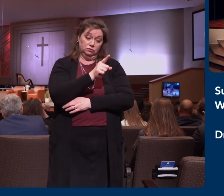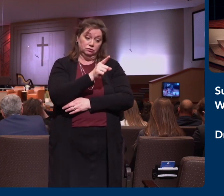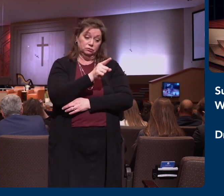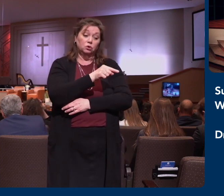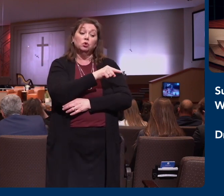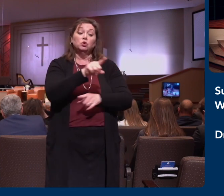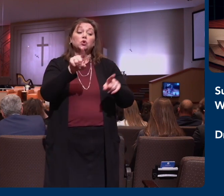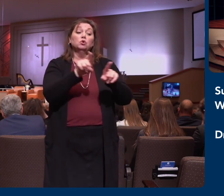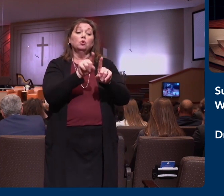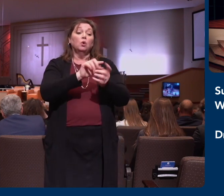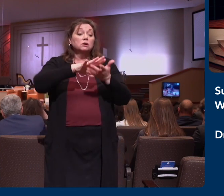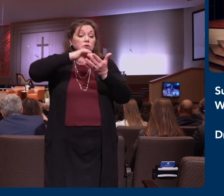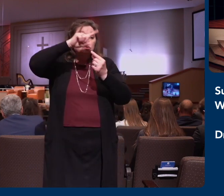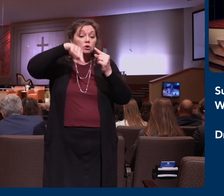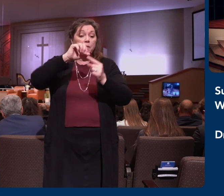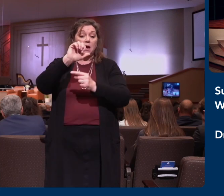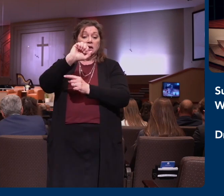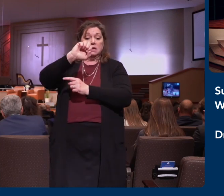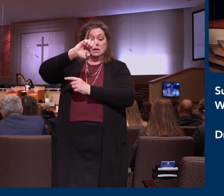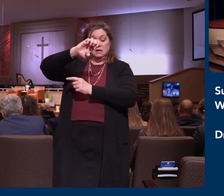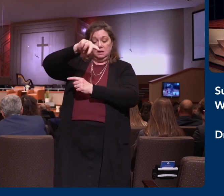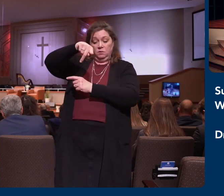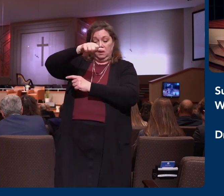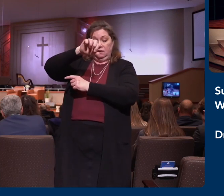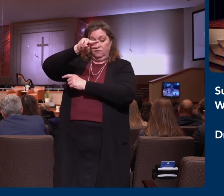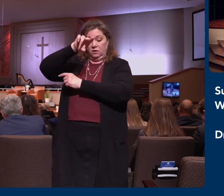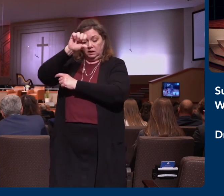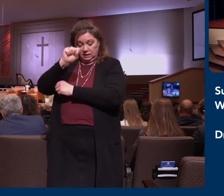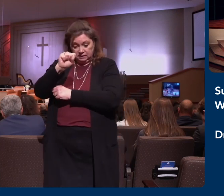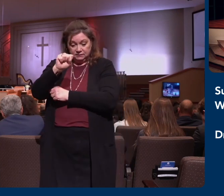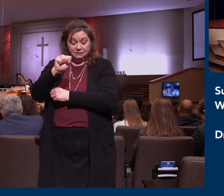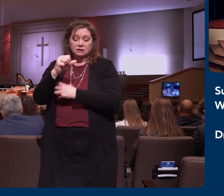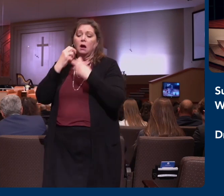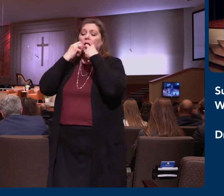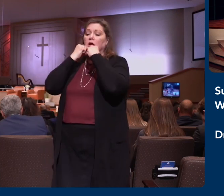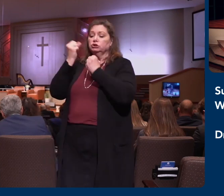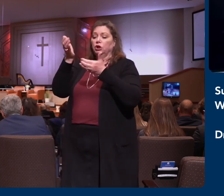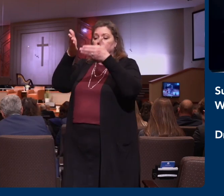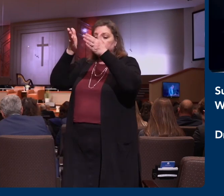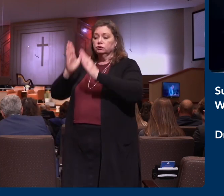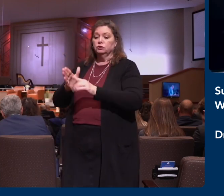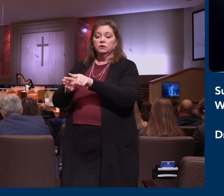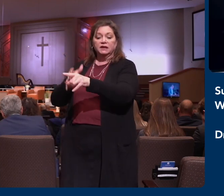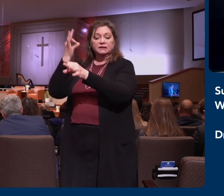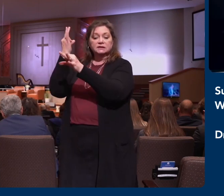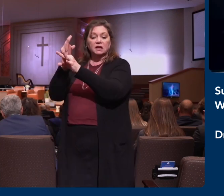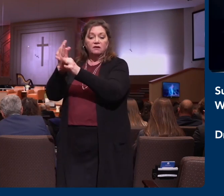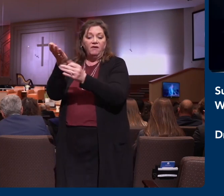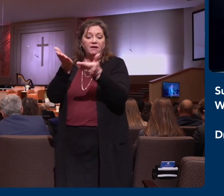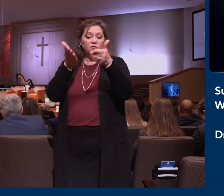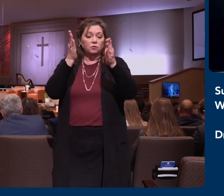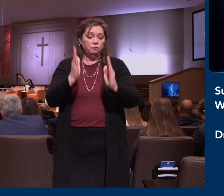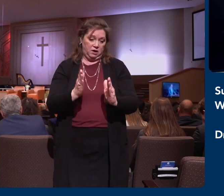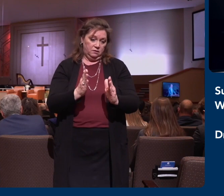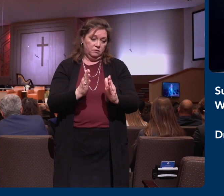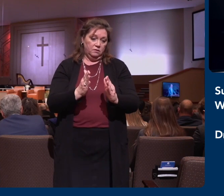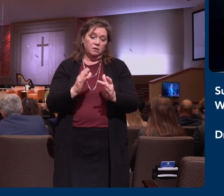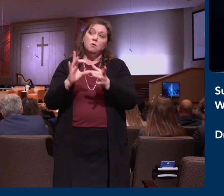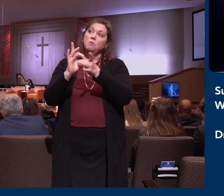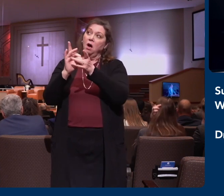Epaphras, our dear fellow servant, who is for you a faithful minister of Christ. Let's pray together. Father,